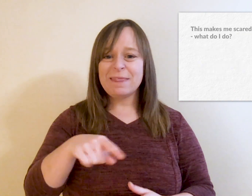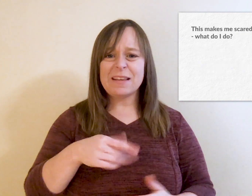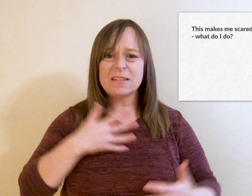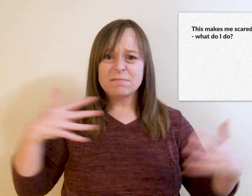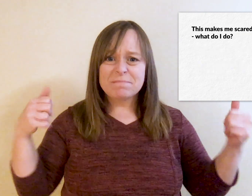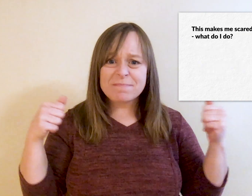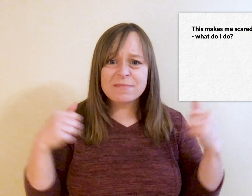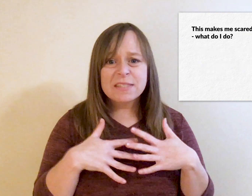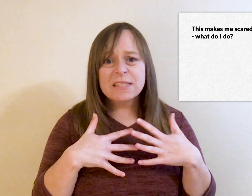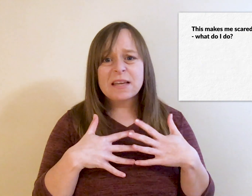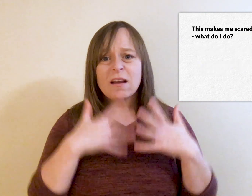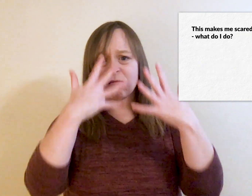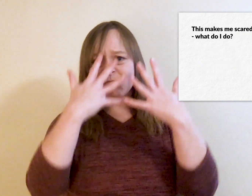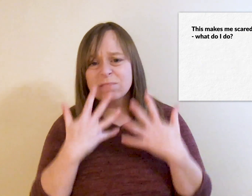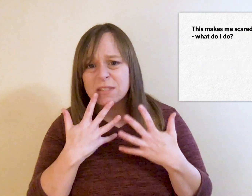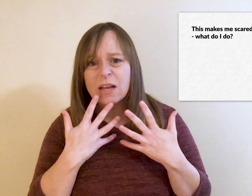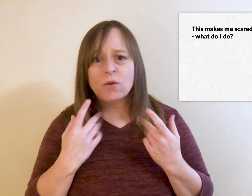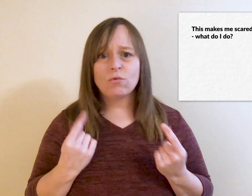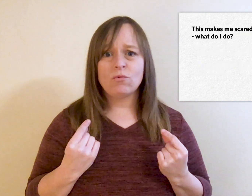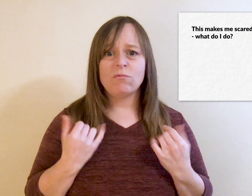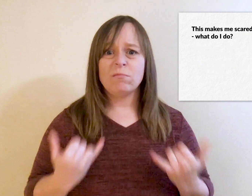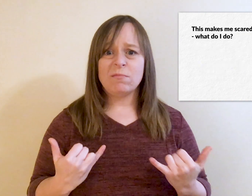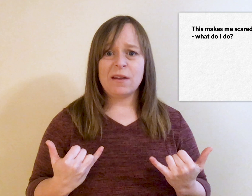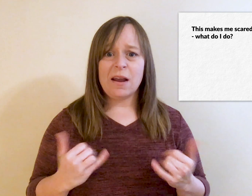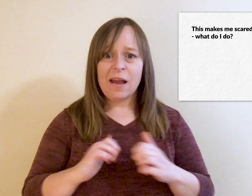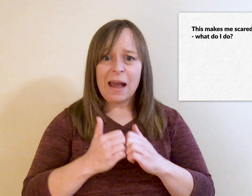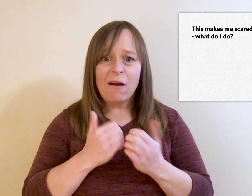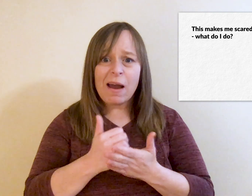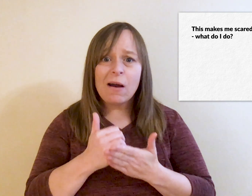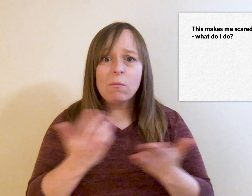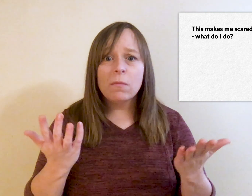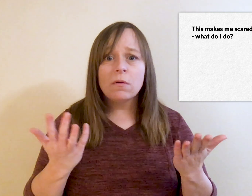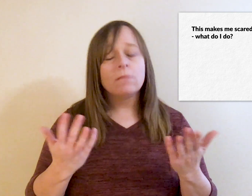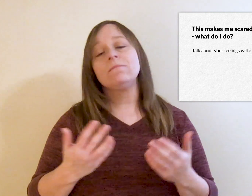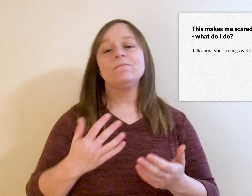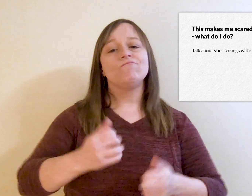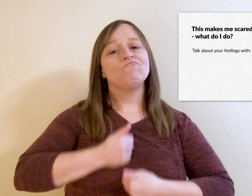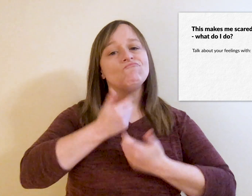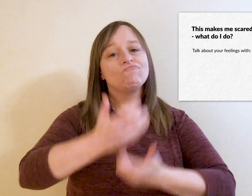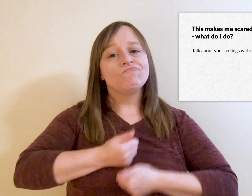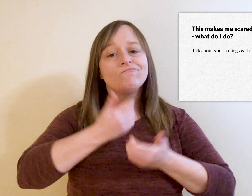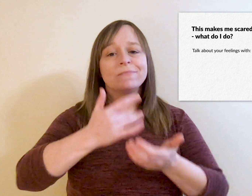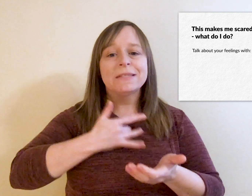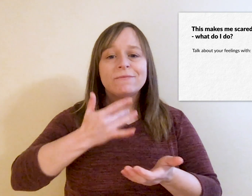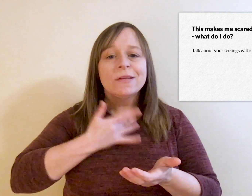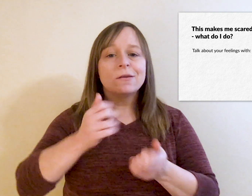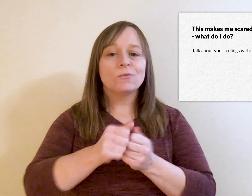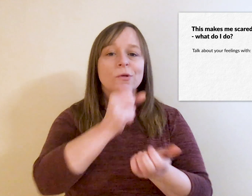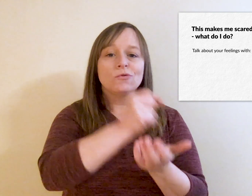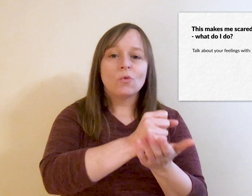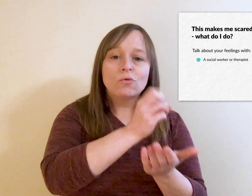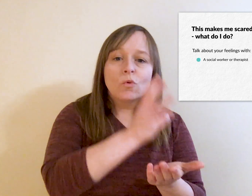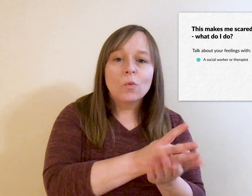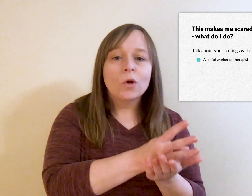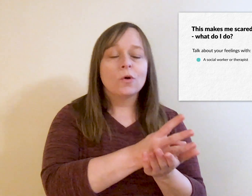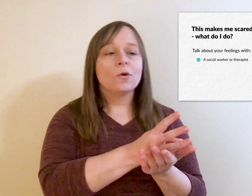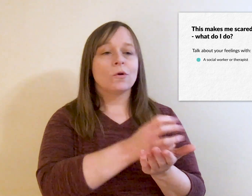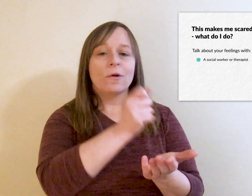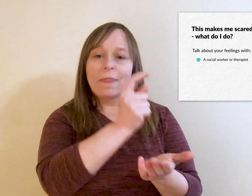This makes me scared or sad. What do I do? Talk about your feelings with a social worker